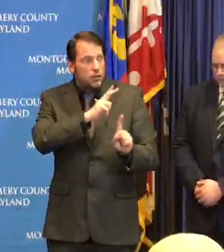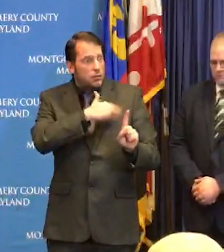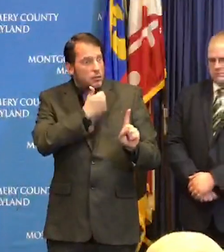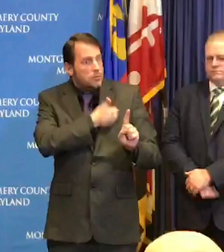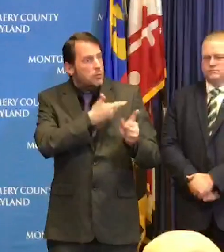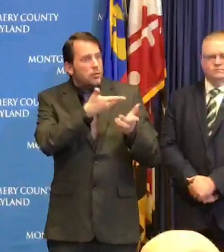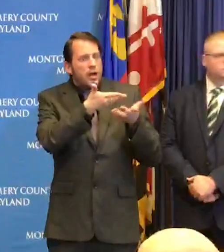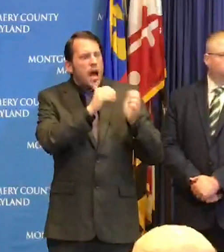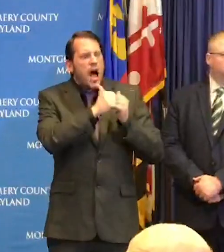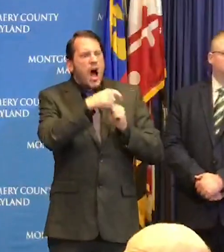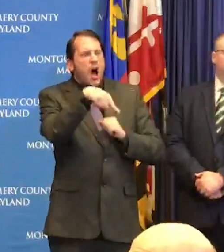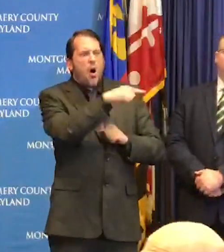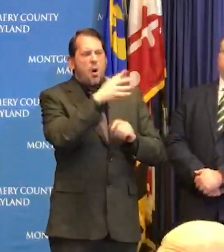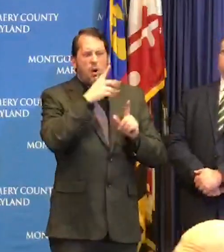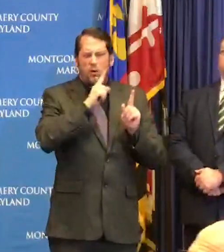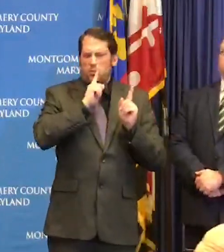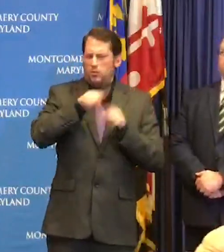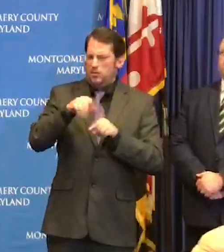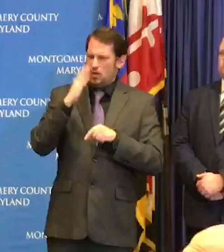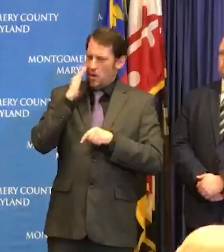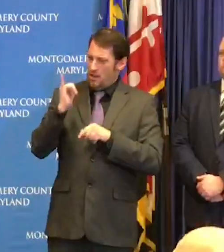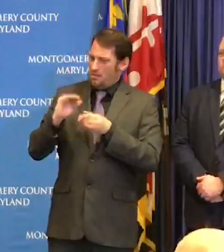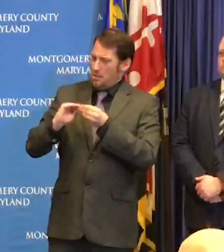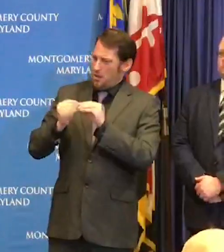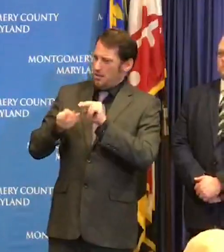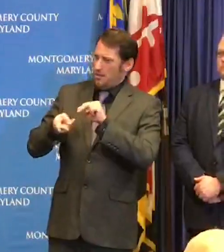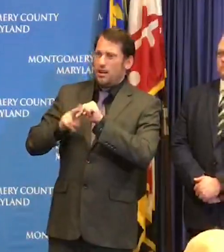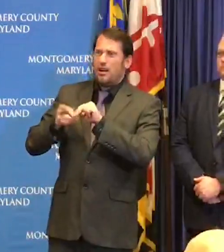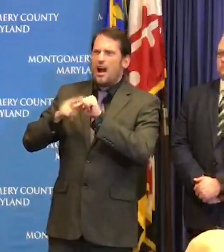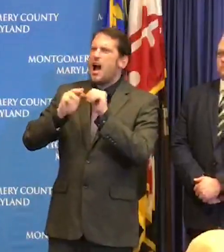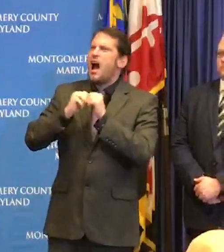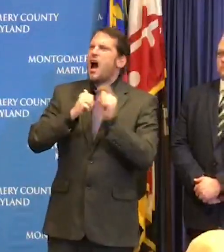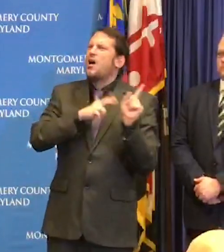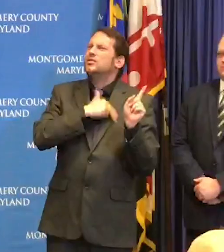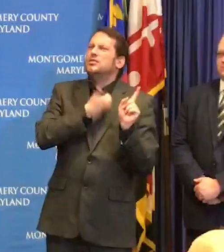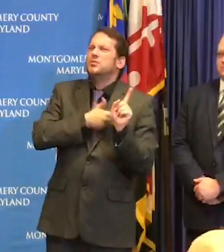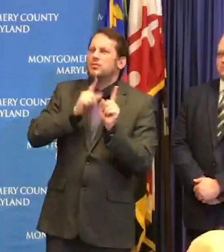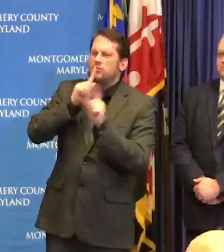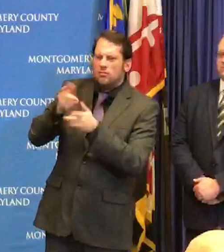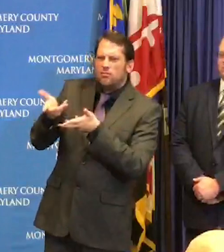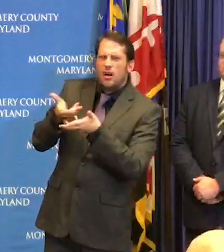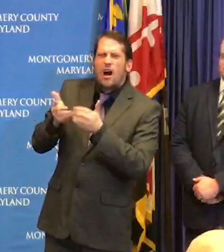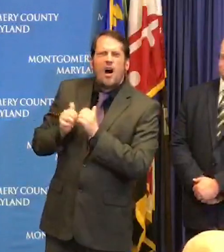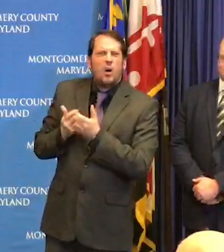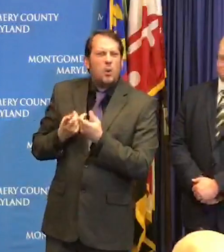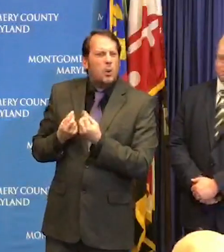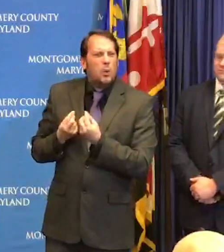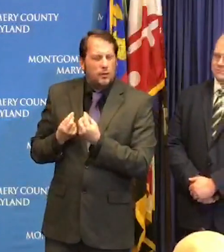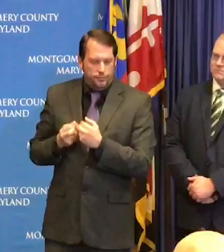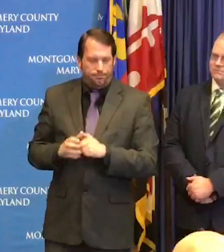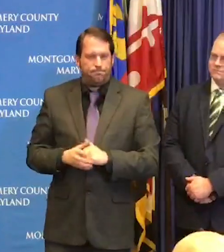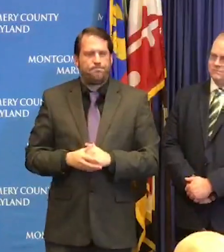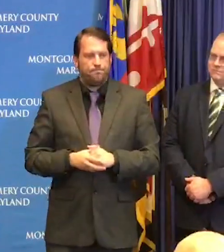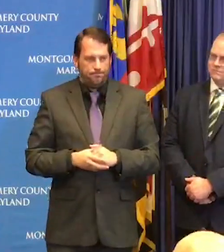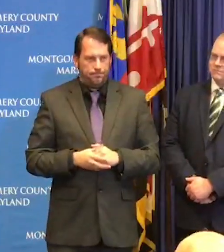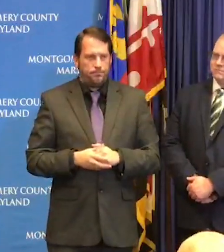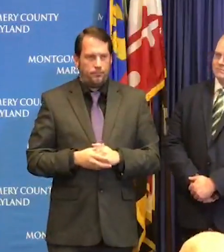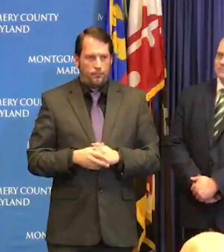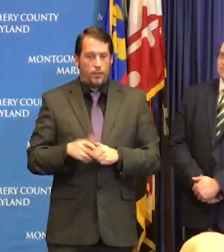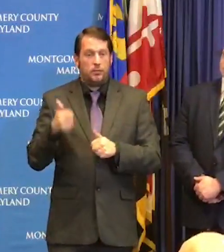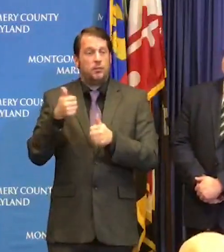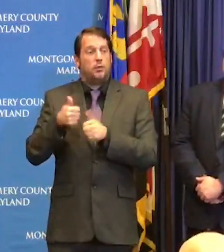sure so as council executive County Executive Elridge mentioned we've been planning for this since January